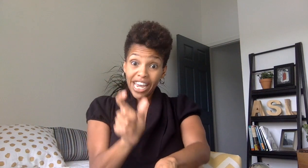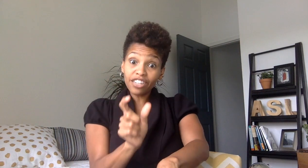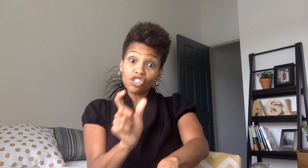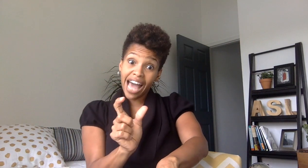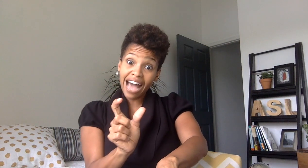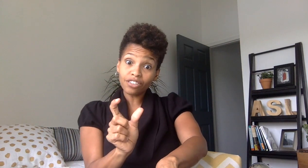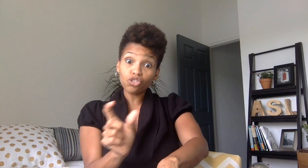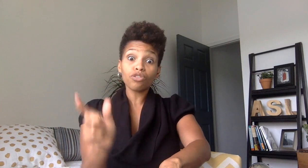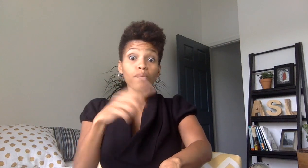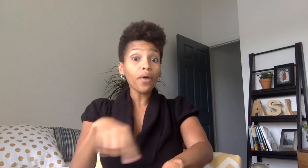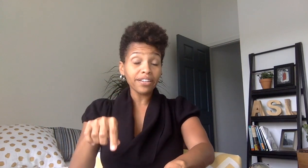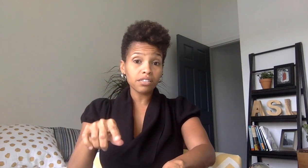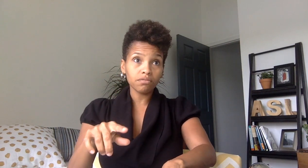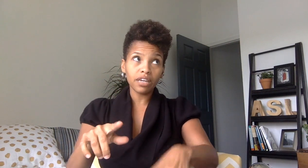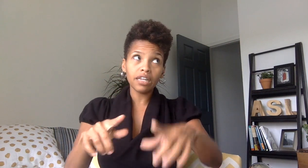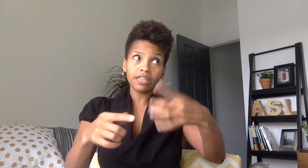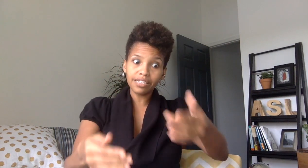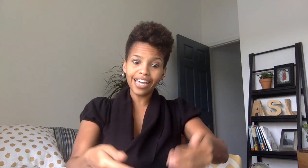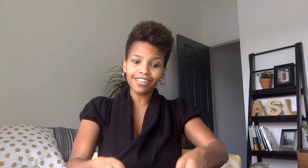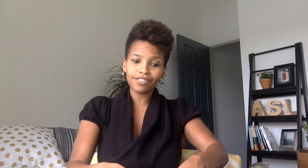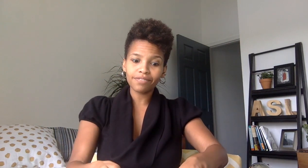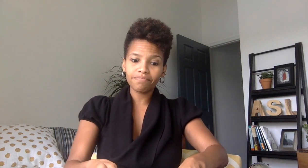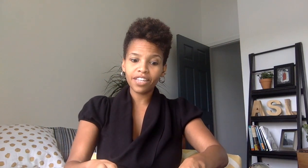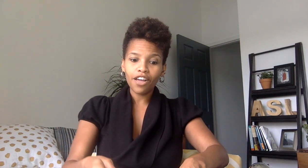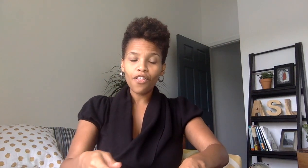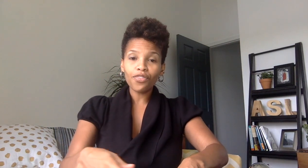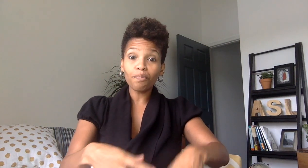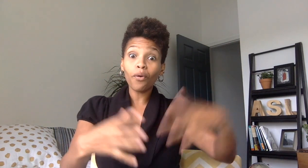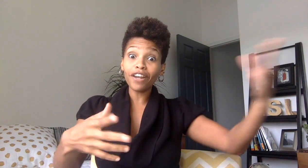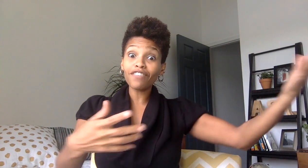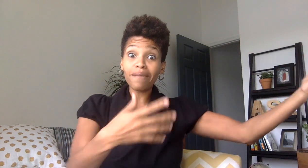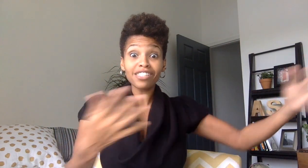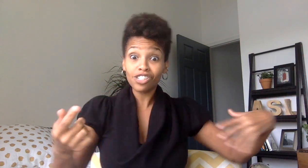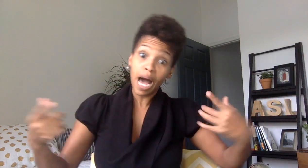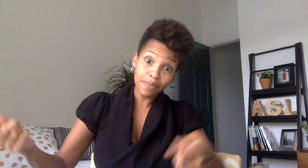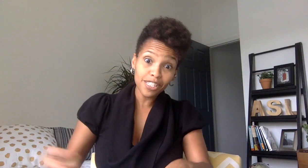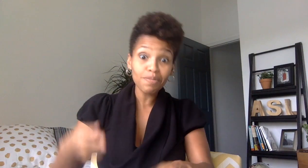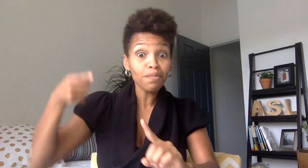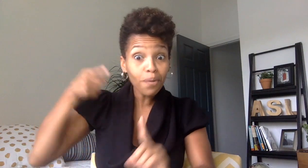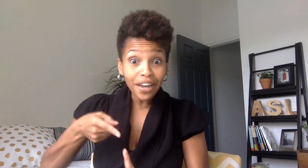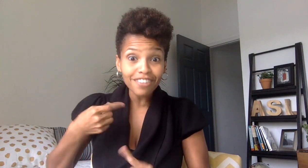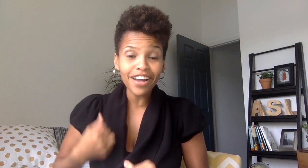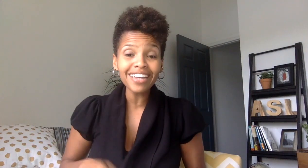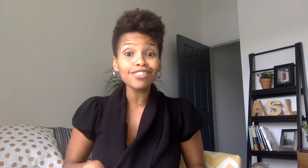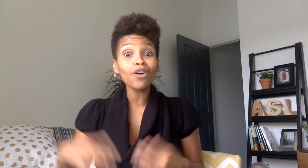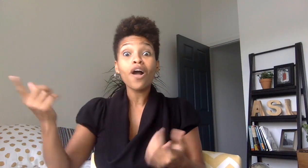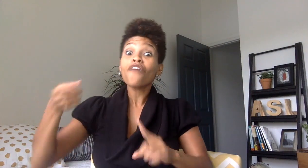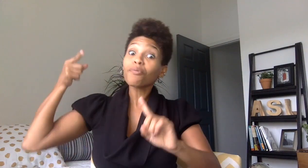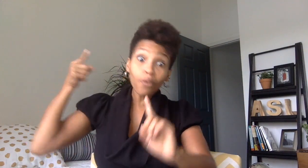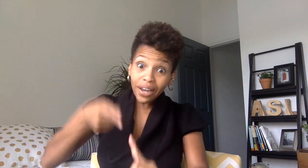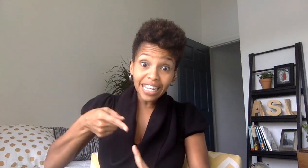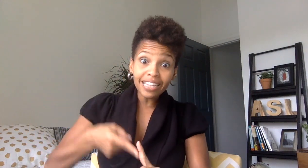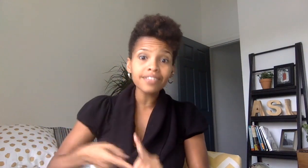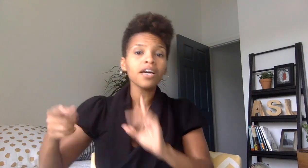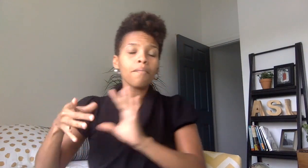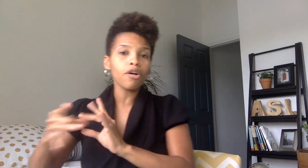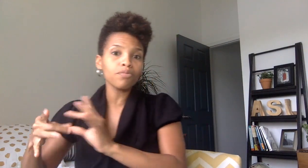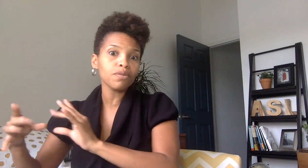that to the point and in this case the point of the message happens to be point right so the point is blah blah blah